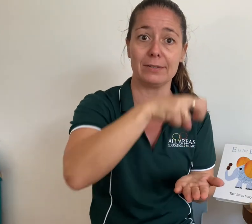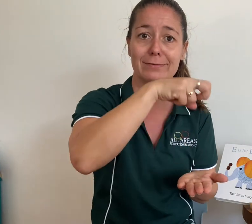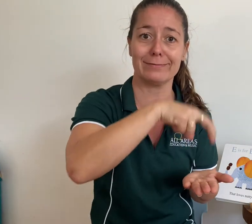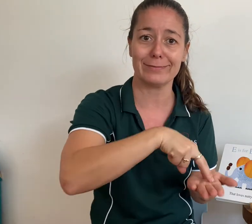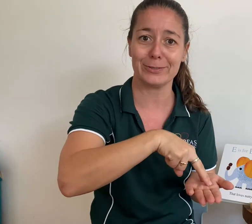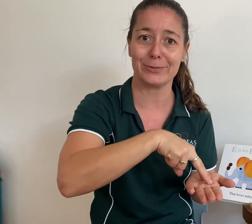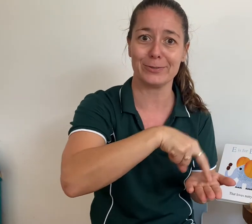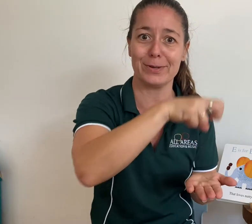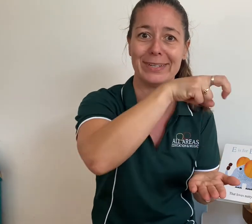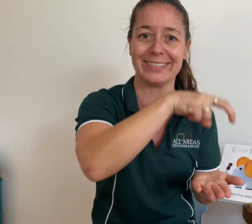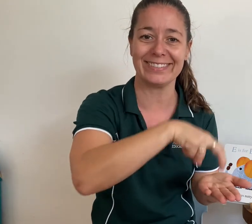ribbit.